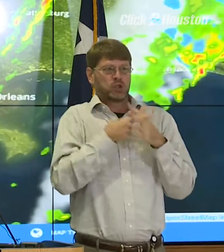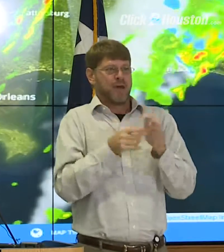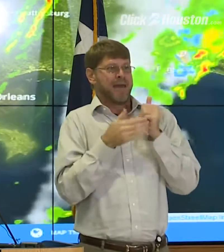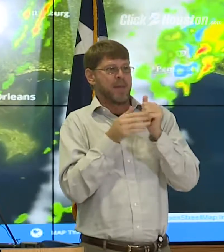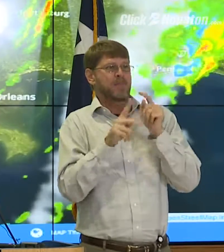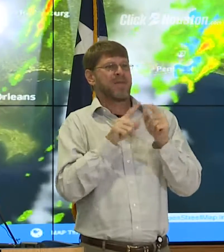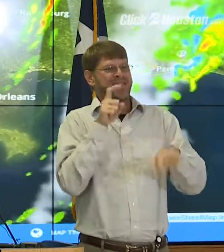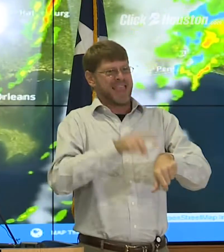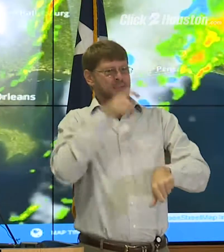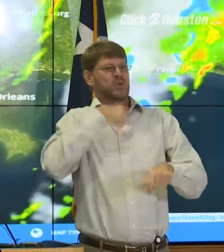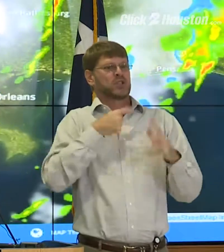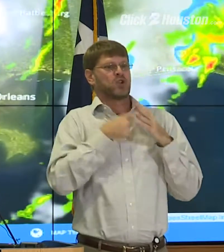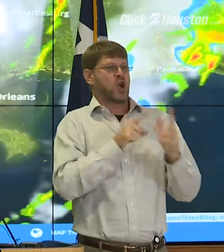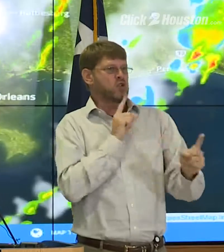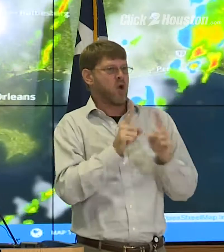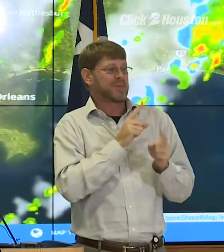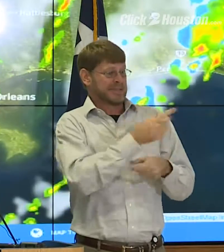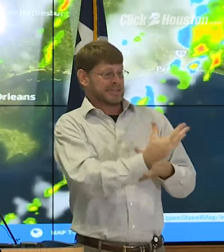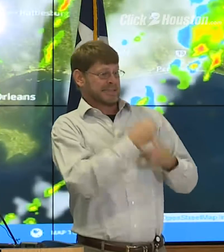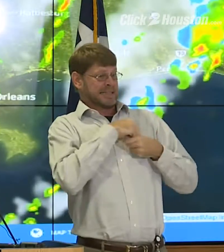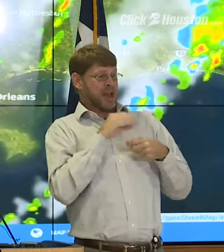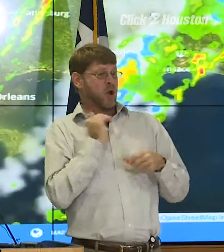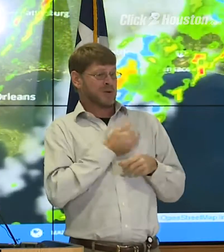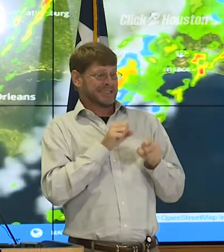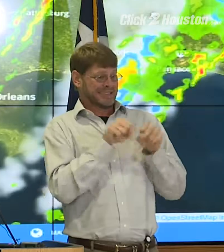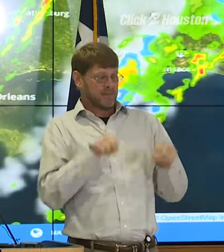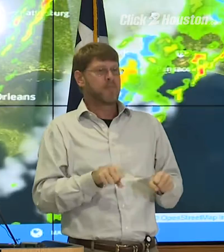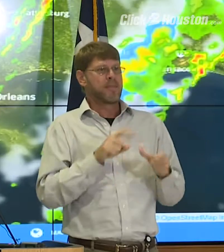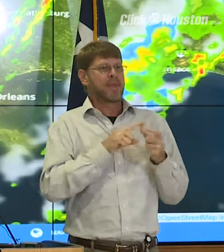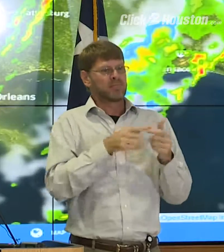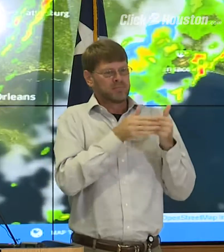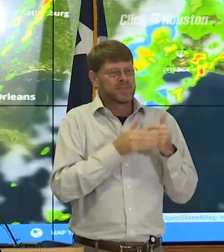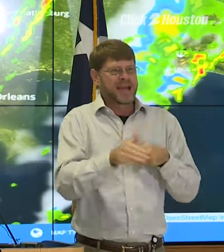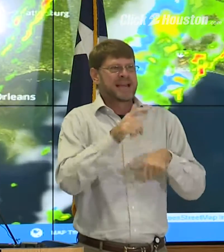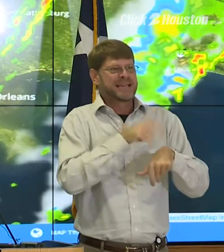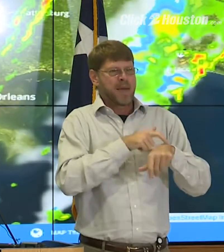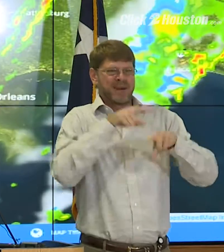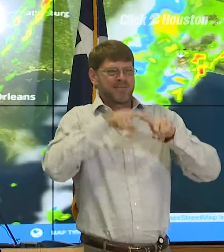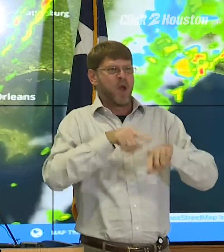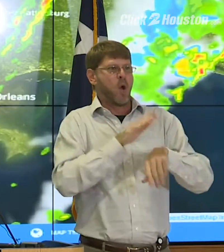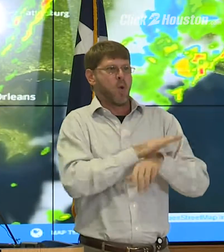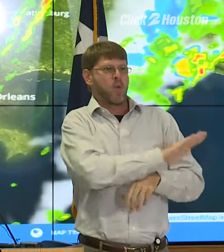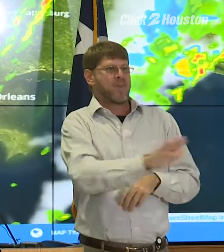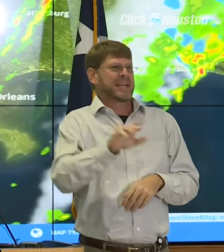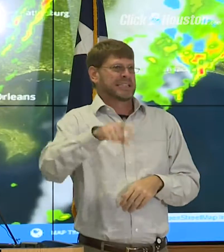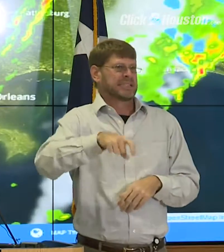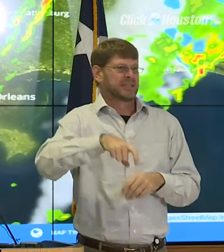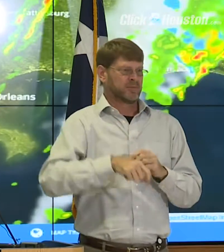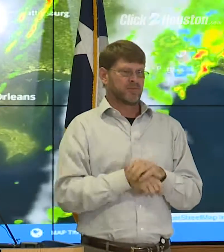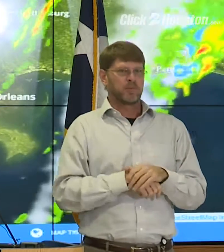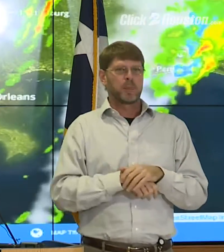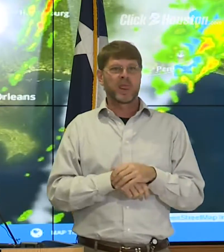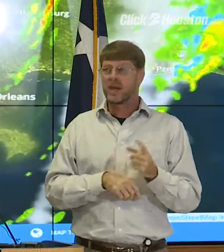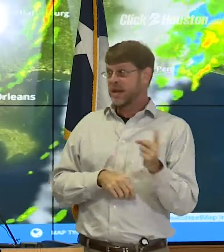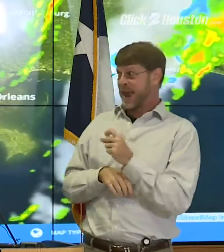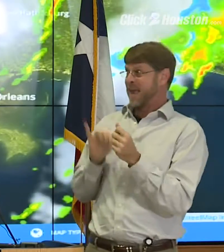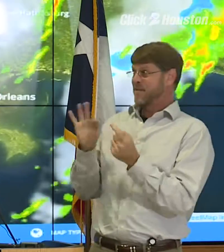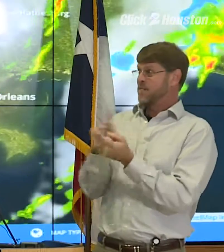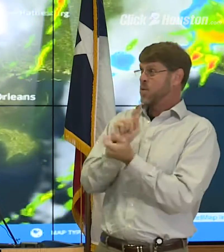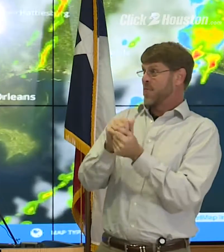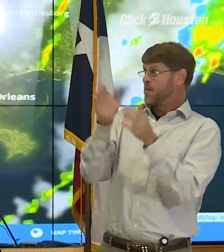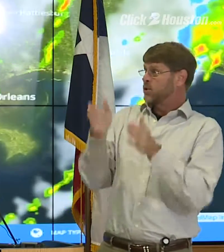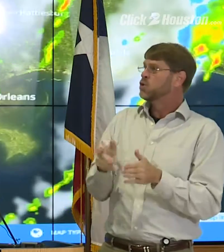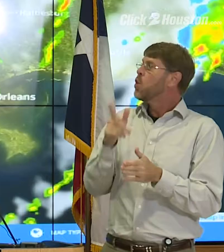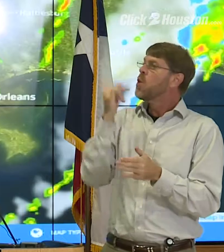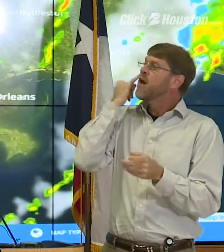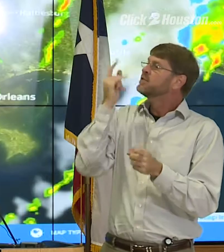minute we talk to them, get them into the system. After that, the timeline is dependent upon their needs. That's if you meet with them in person.